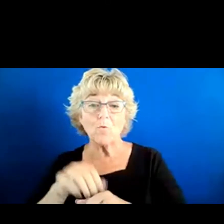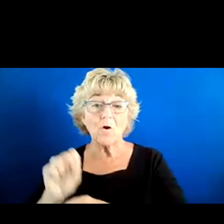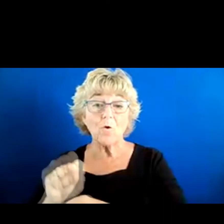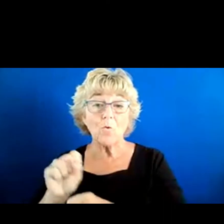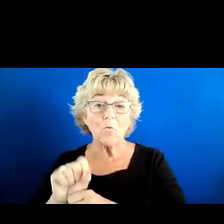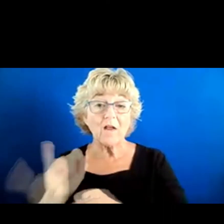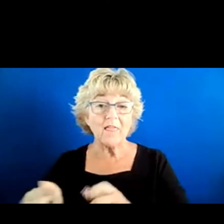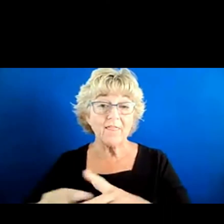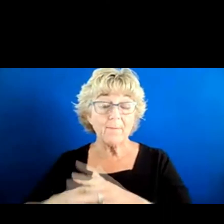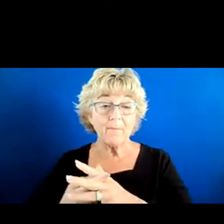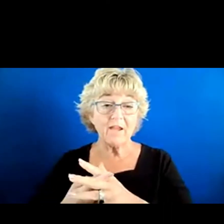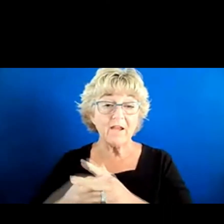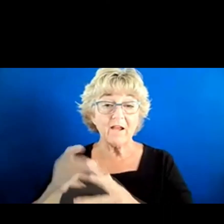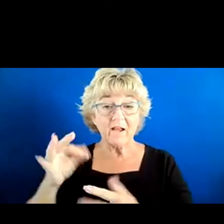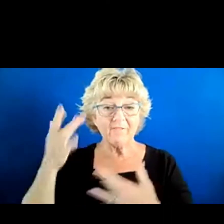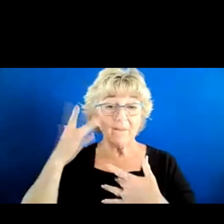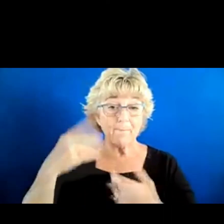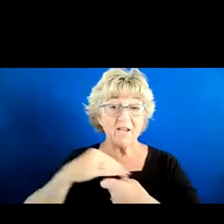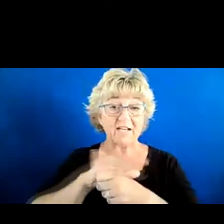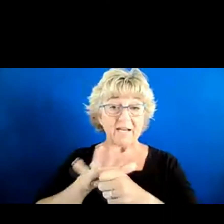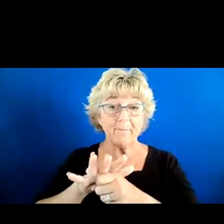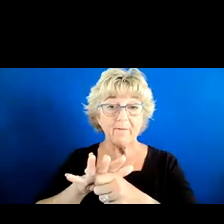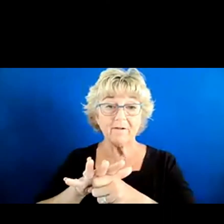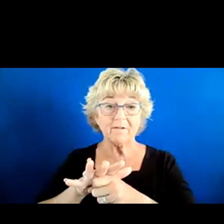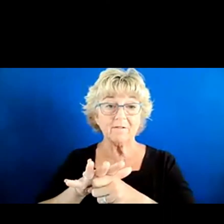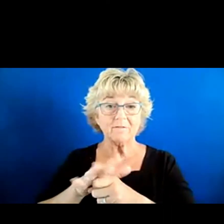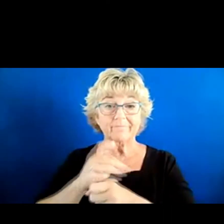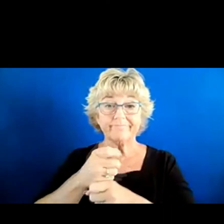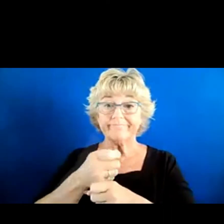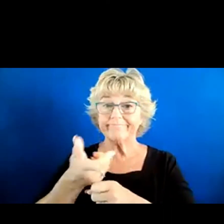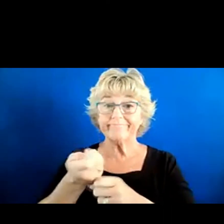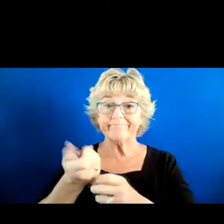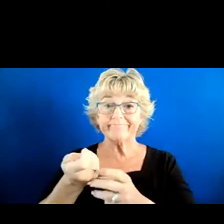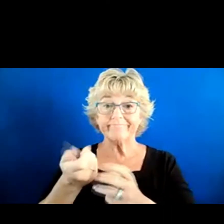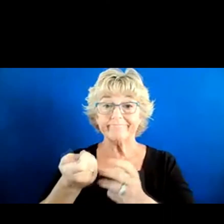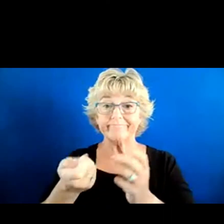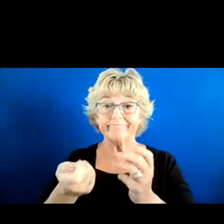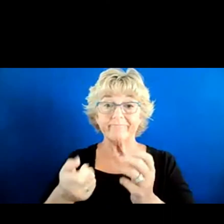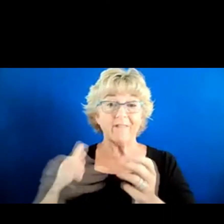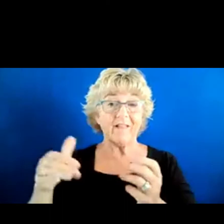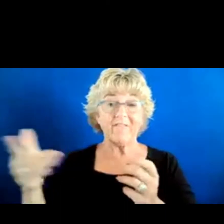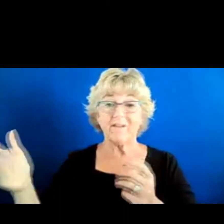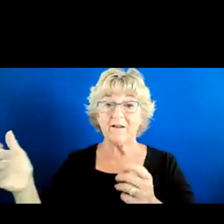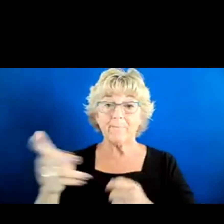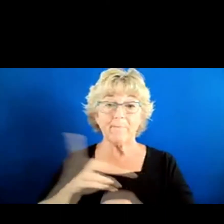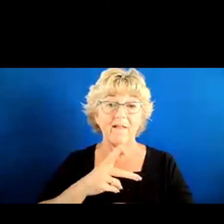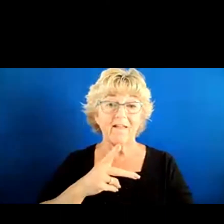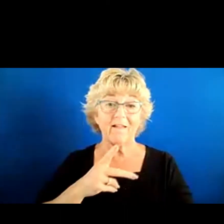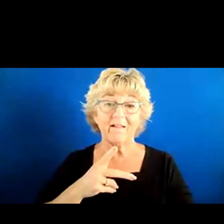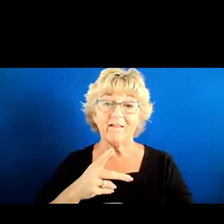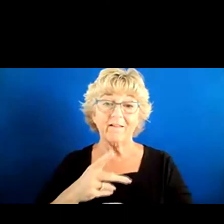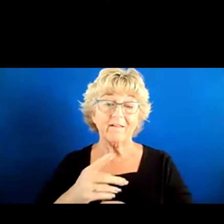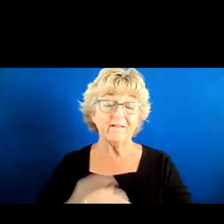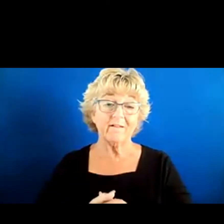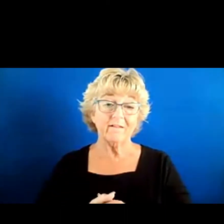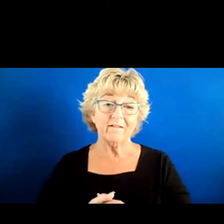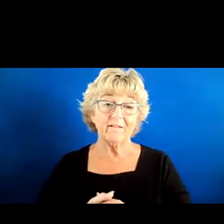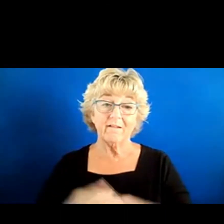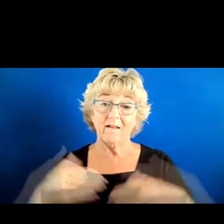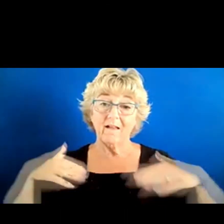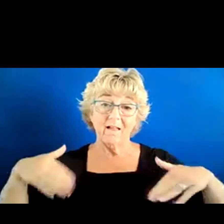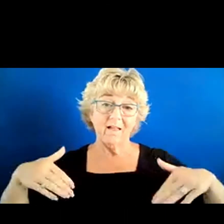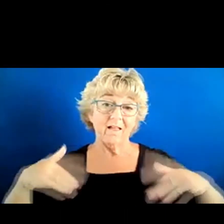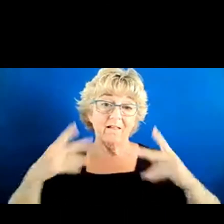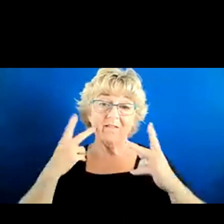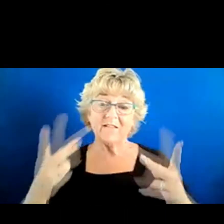the beginning of the pandemic were knocked out of the labor force and have not come back. So I haven't seen an